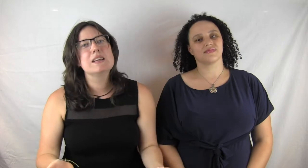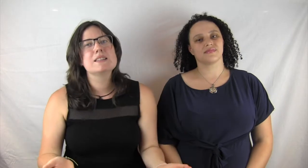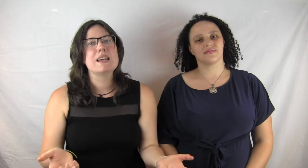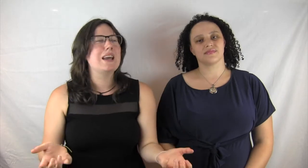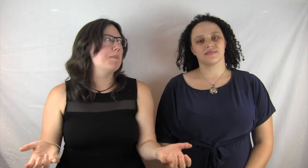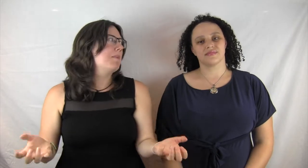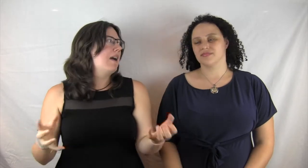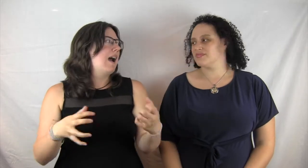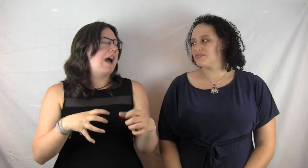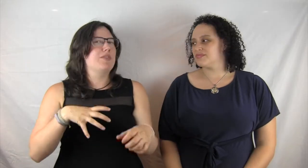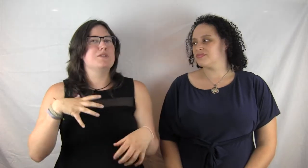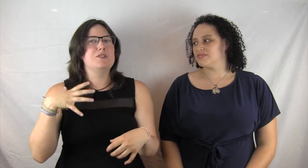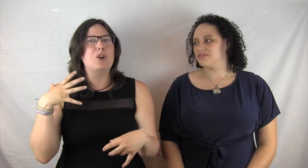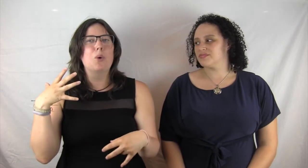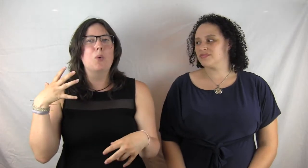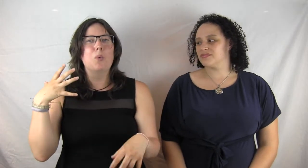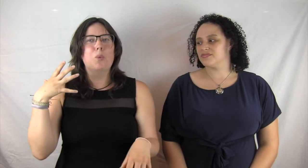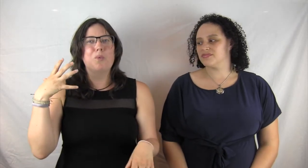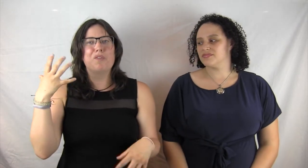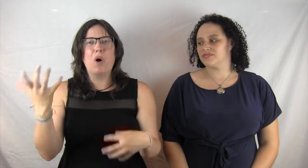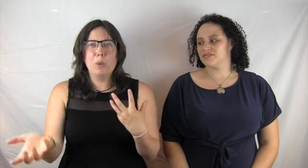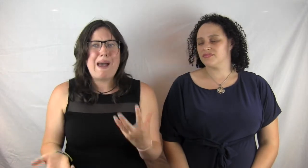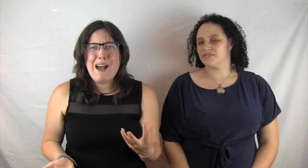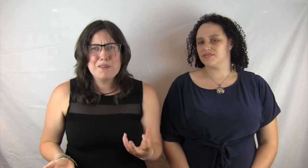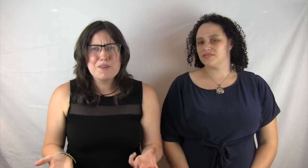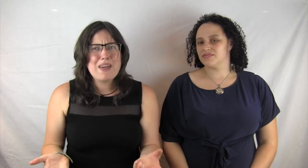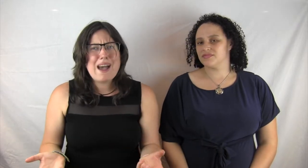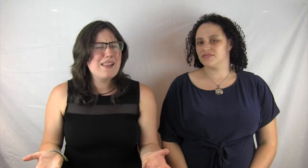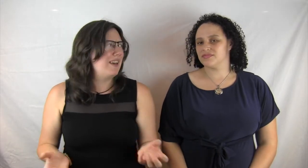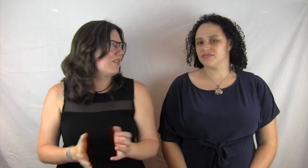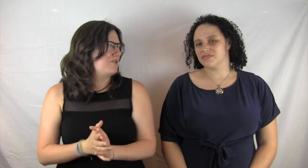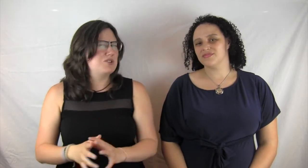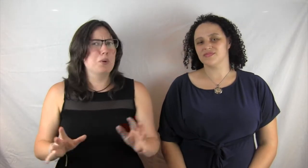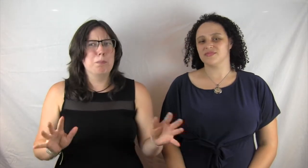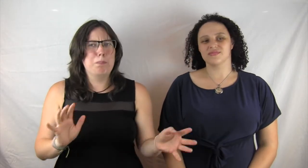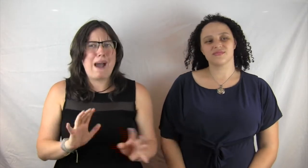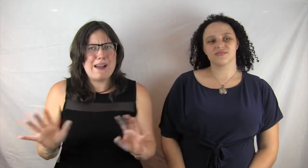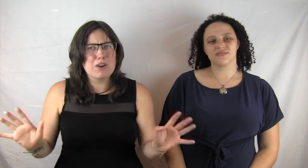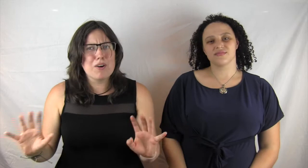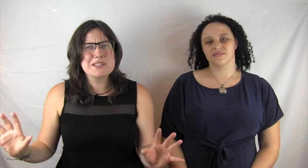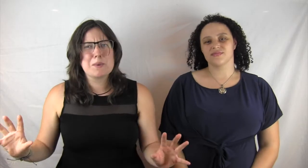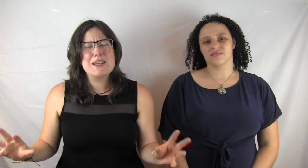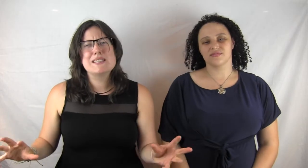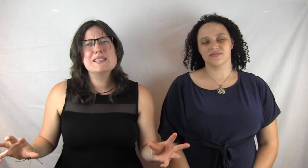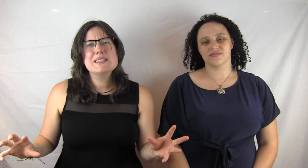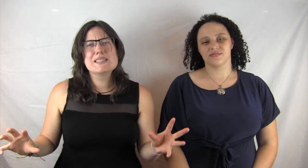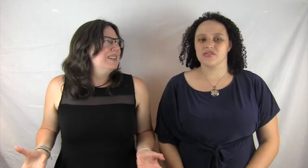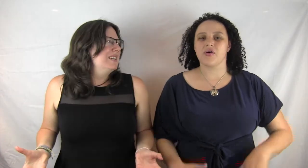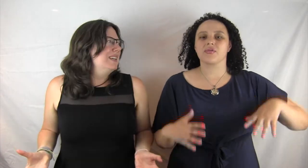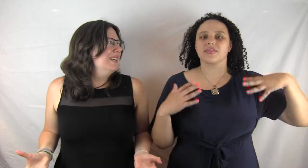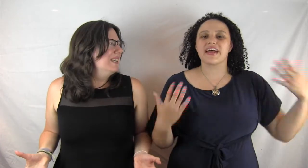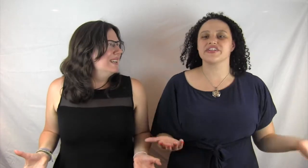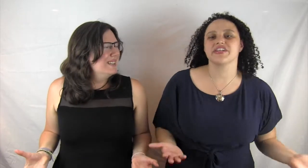the same. And there's no fallback for that. Like, there's no bad consequences. So Legend